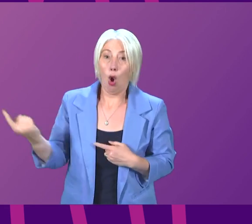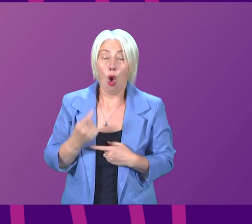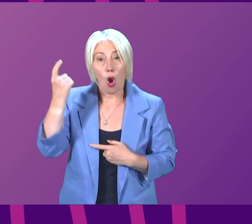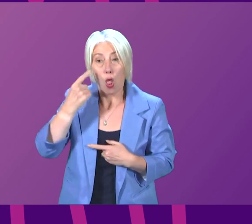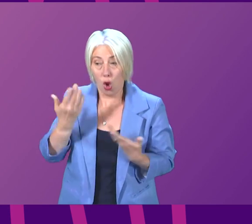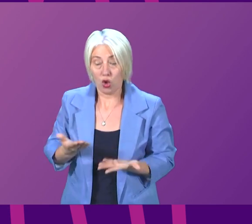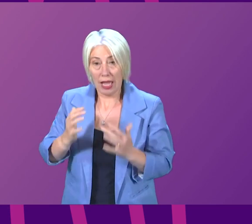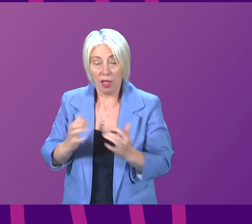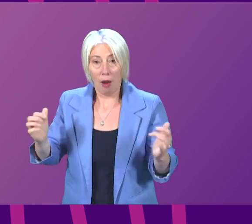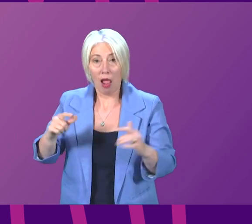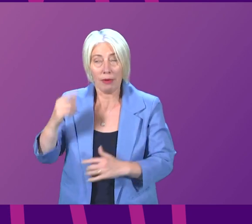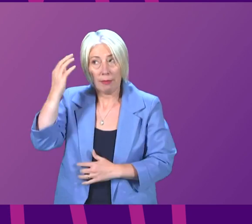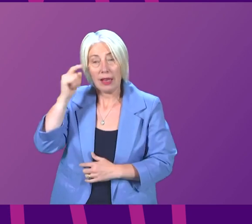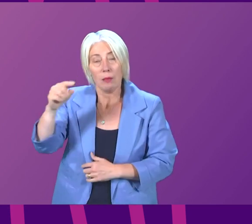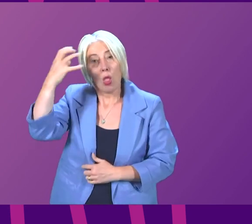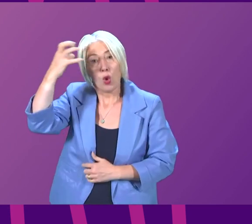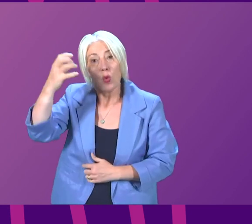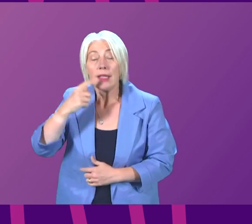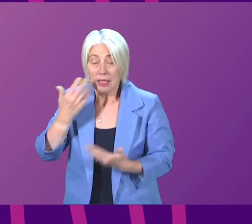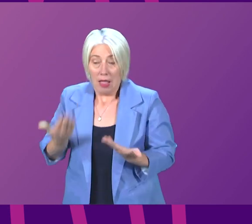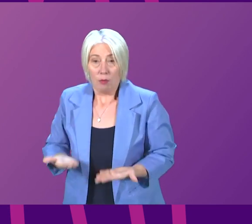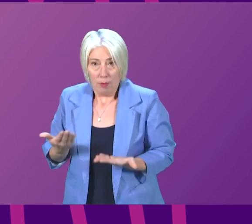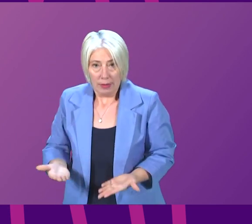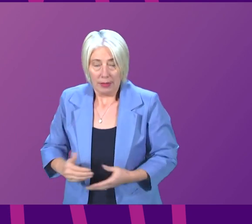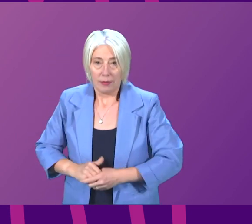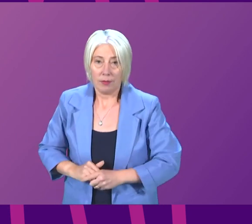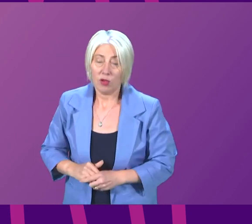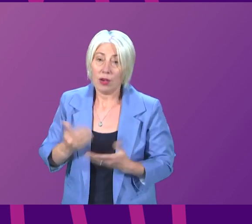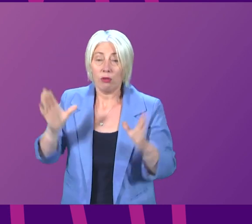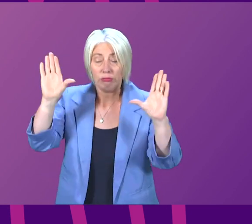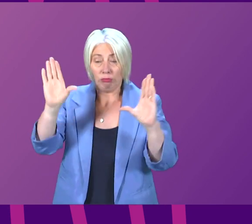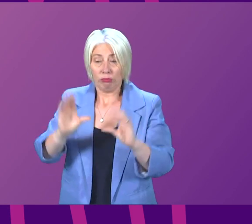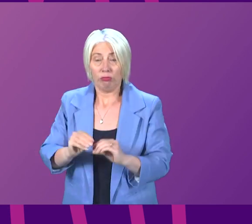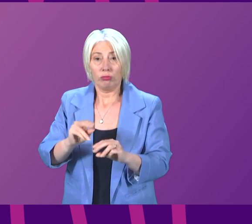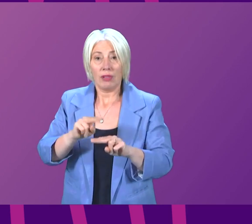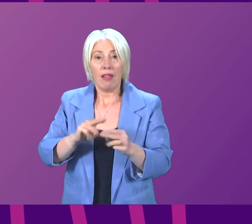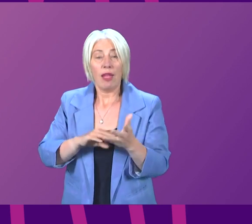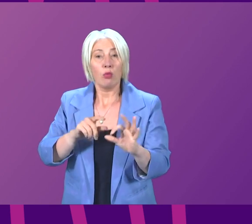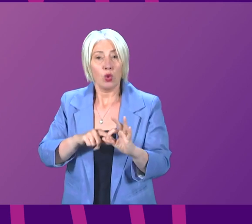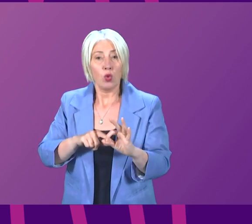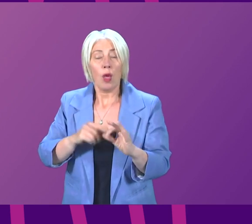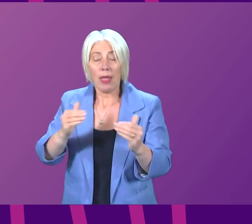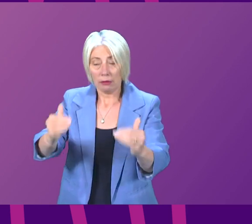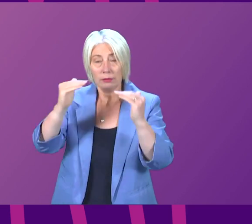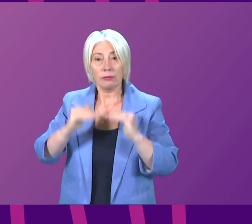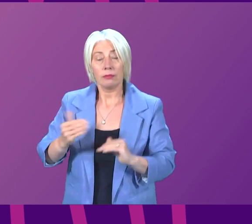are with Her Majesty at this time Thank you That concludes First Minister's questions and we'll shortly move on to members business